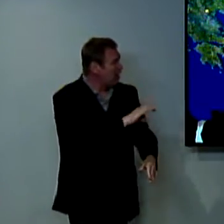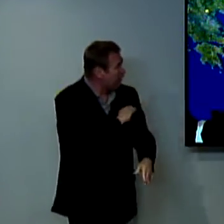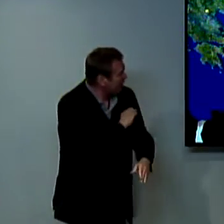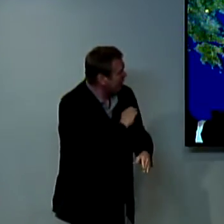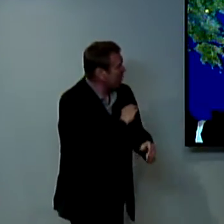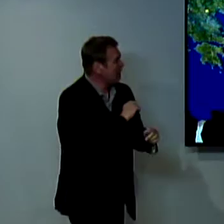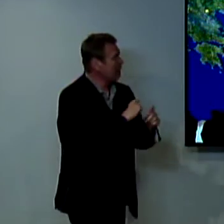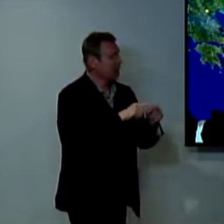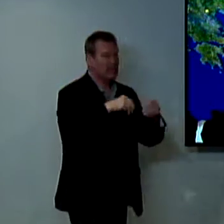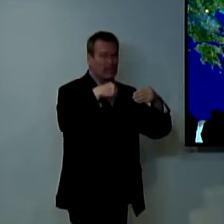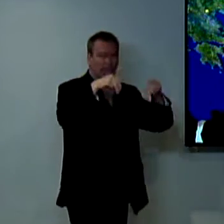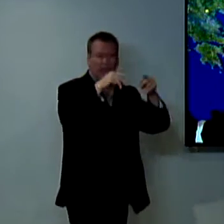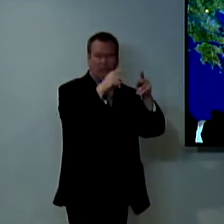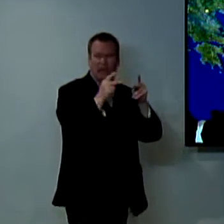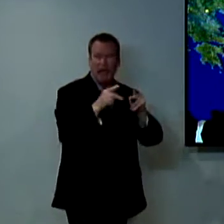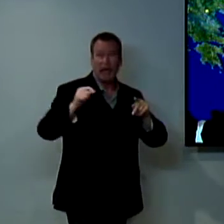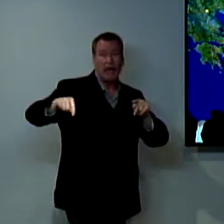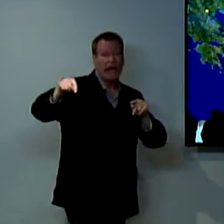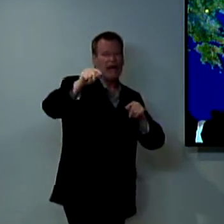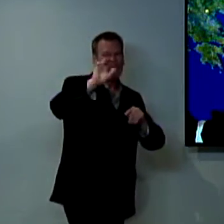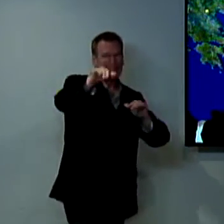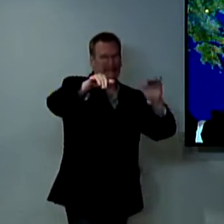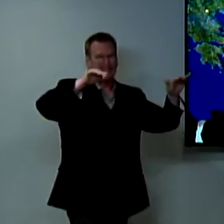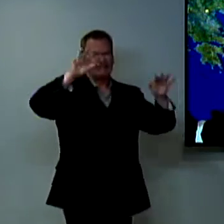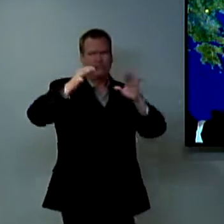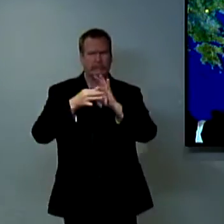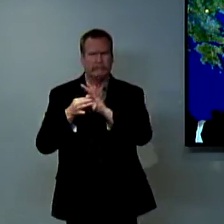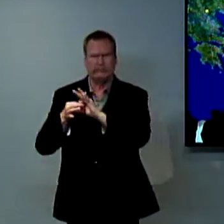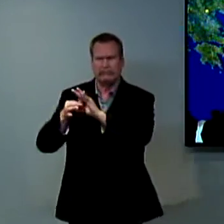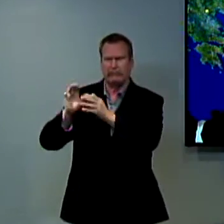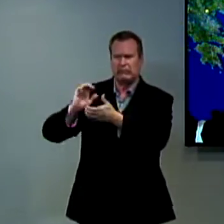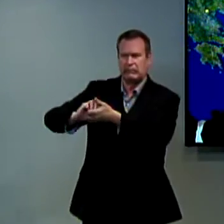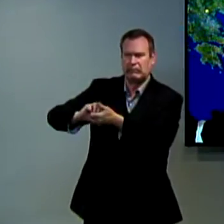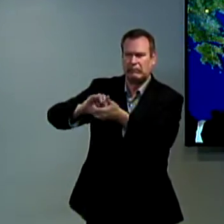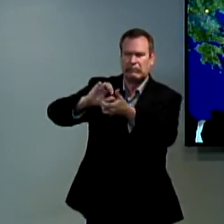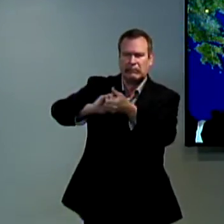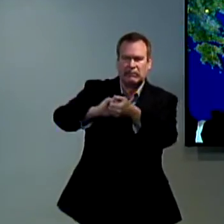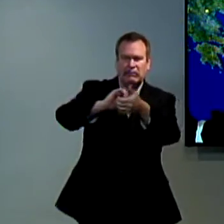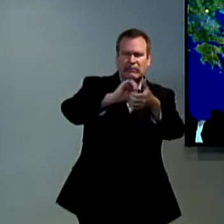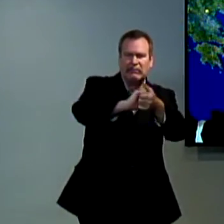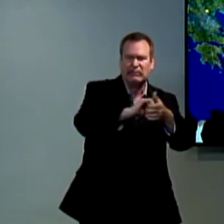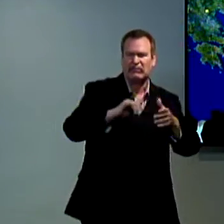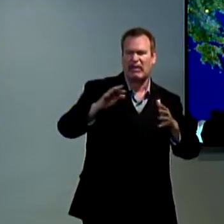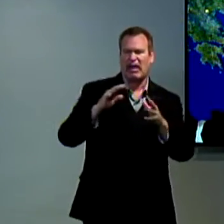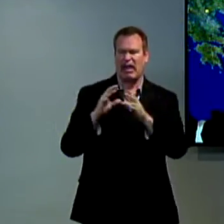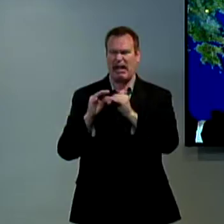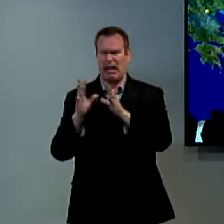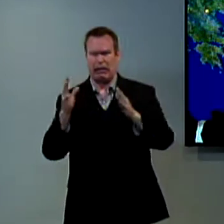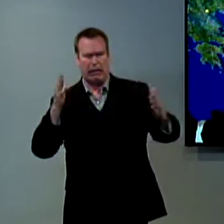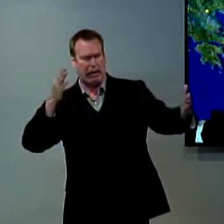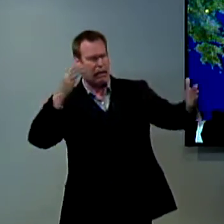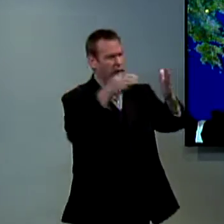rounded up some of the bad characters from the marketplace